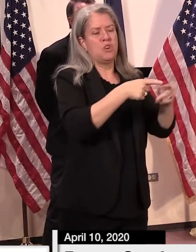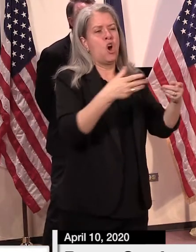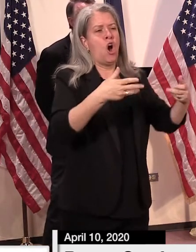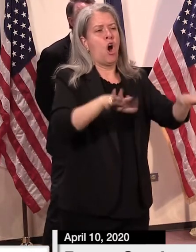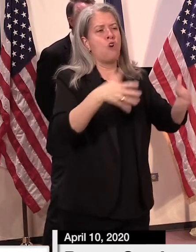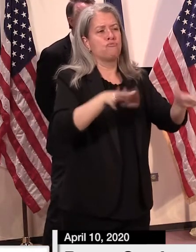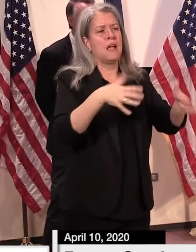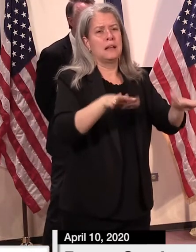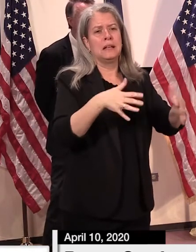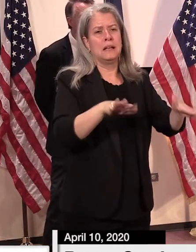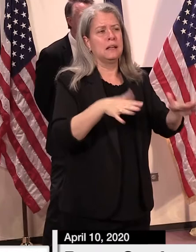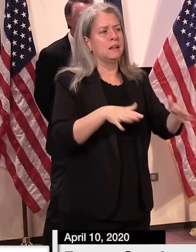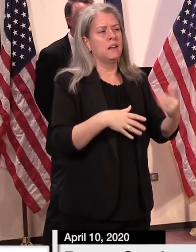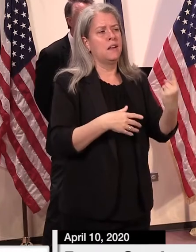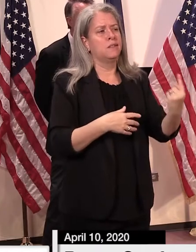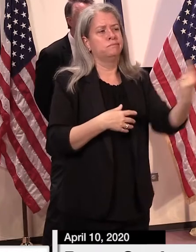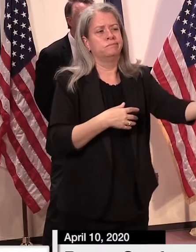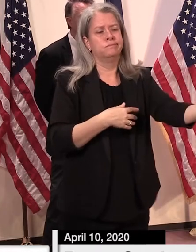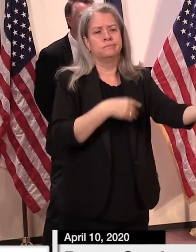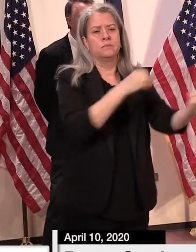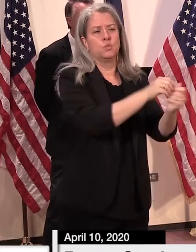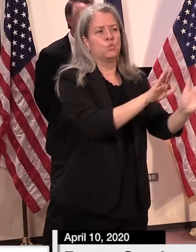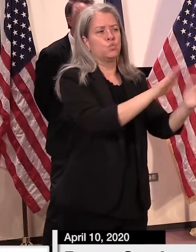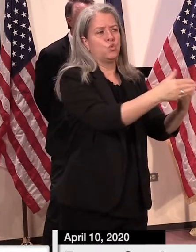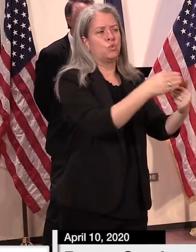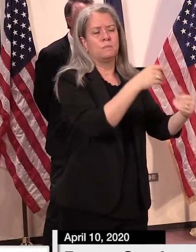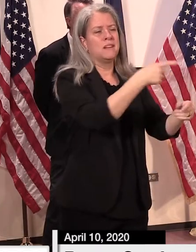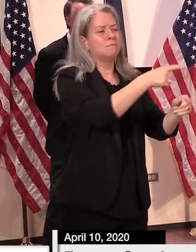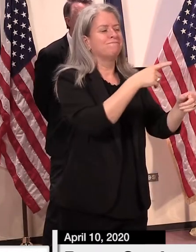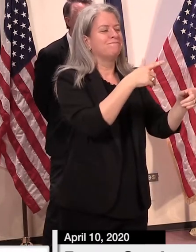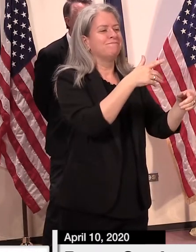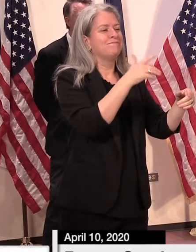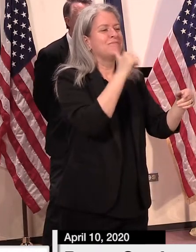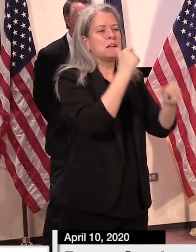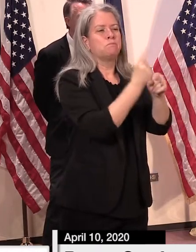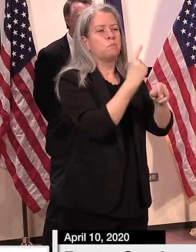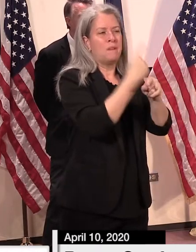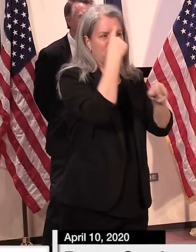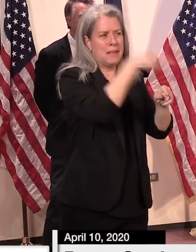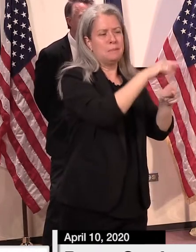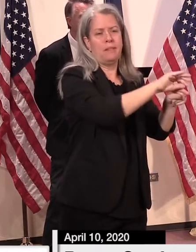in a negative pressure room at Northwestern.